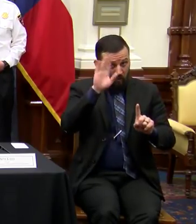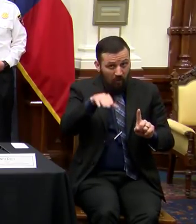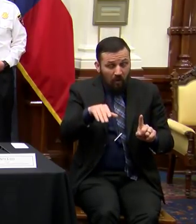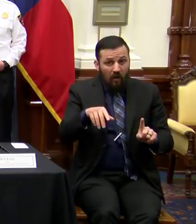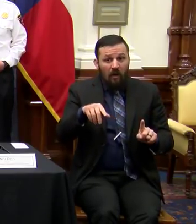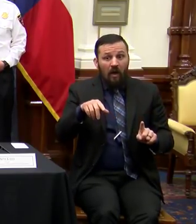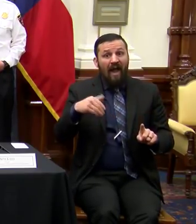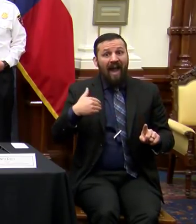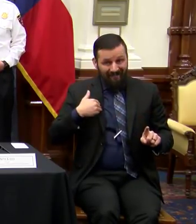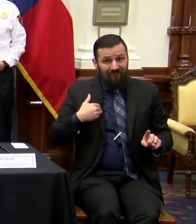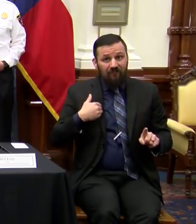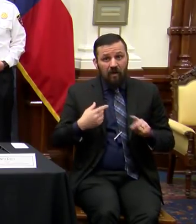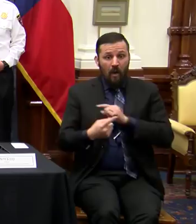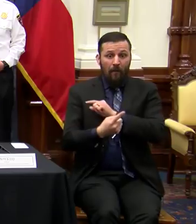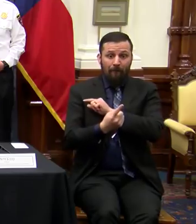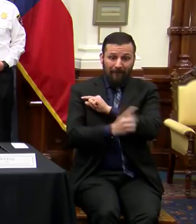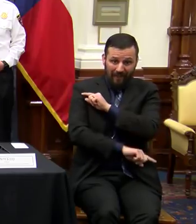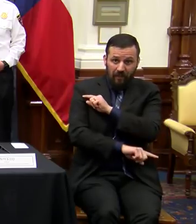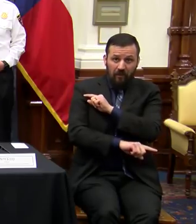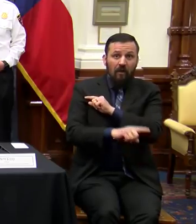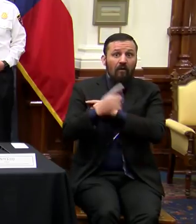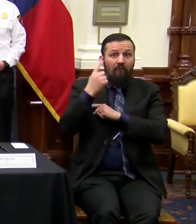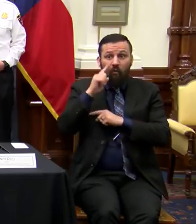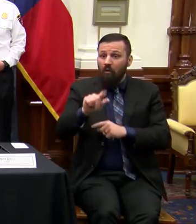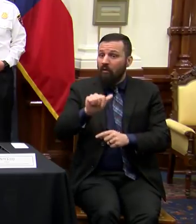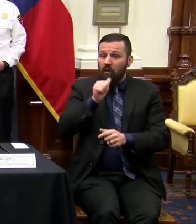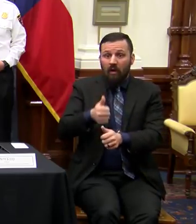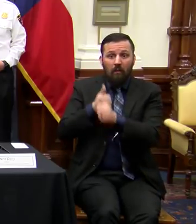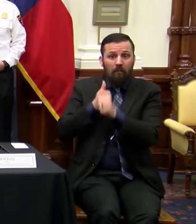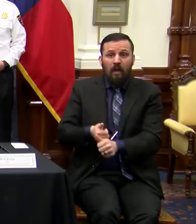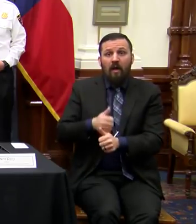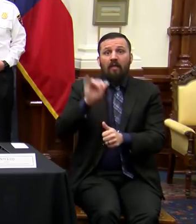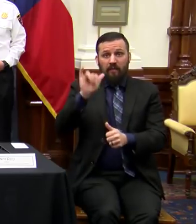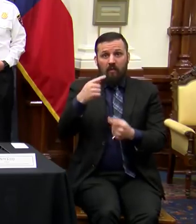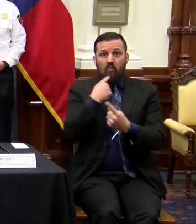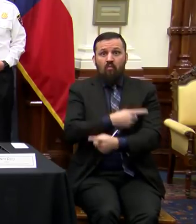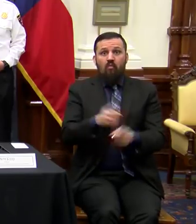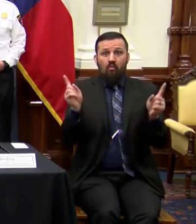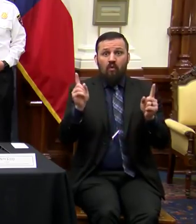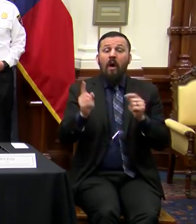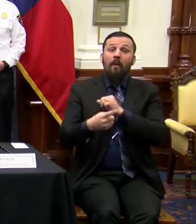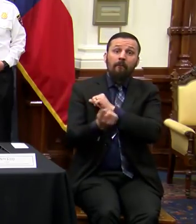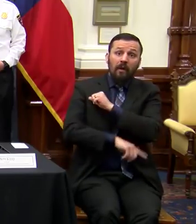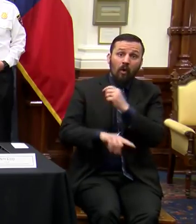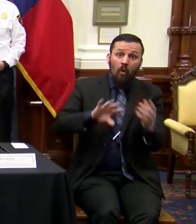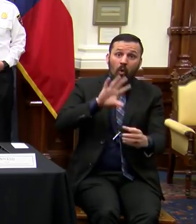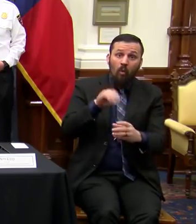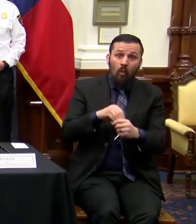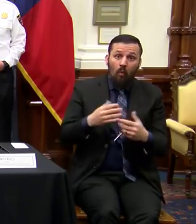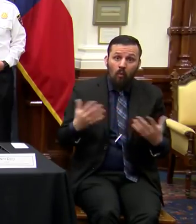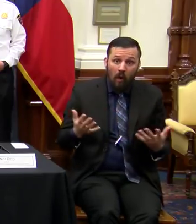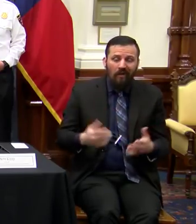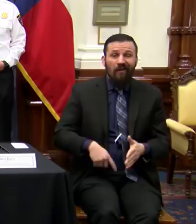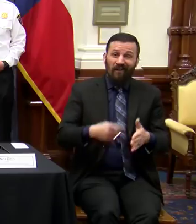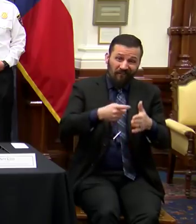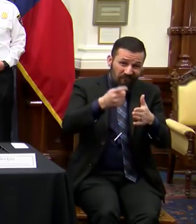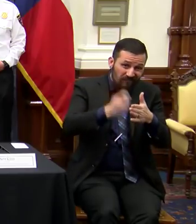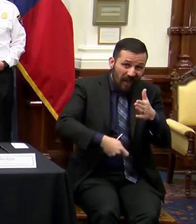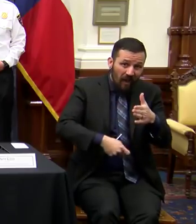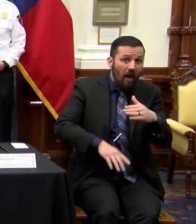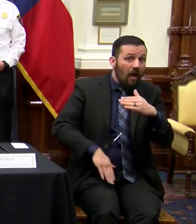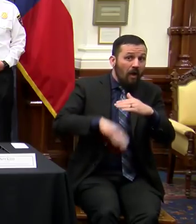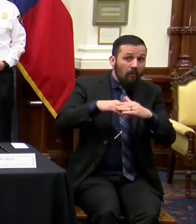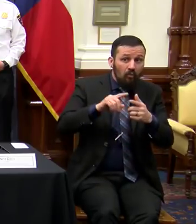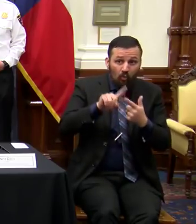there are penalties for failure to comply with that executive order. Those penalties include fines of up to $1